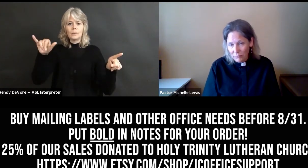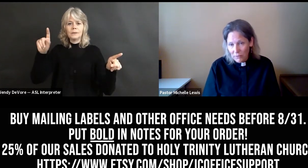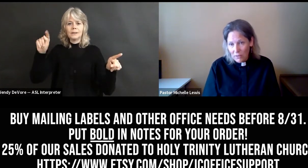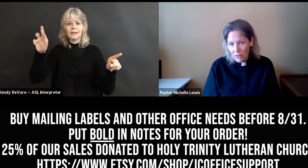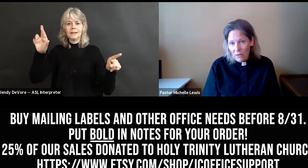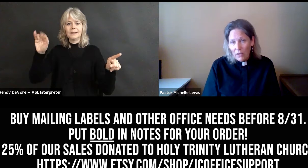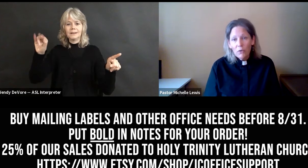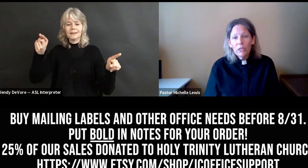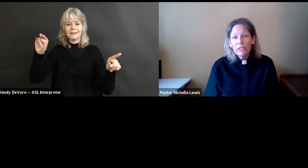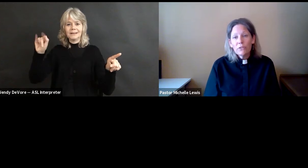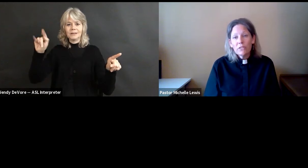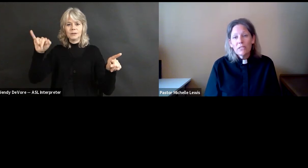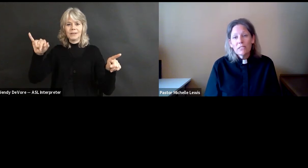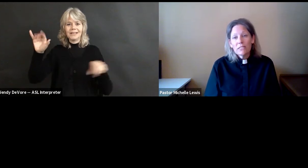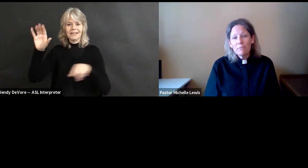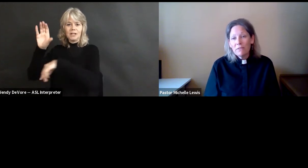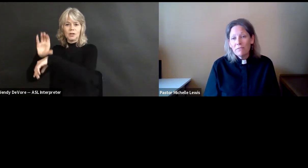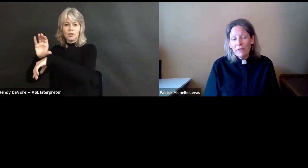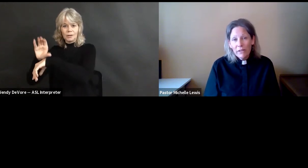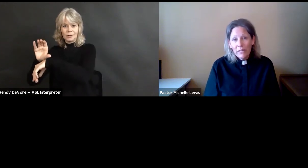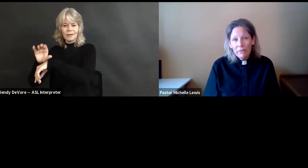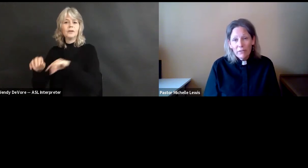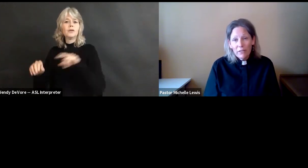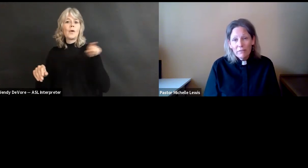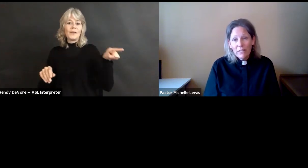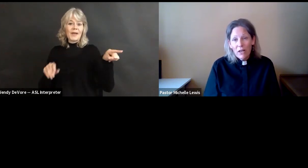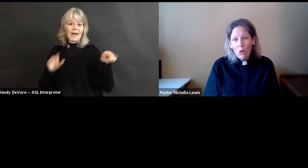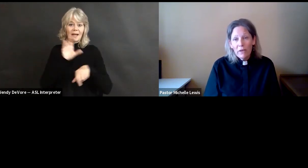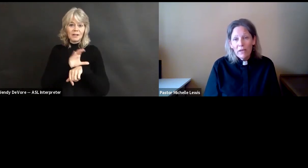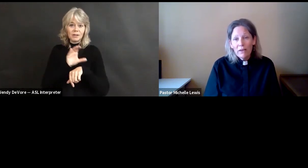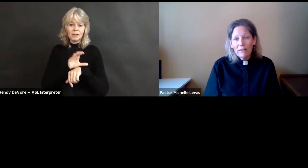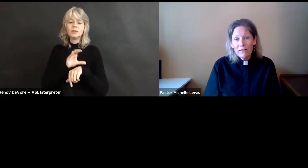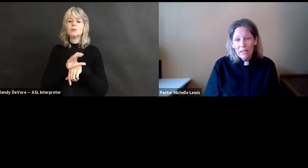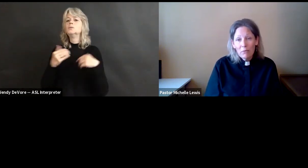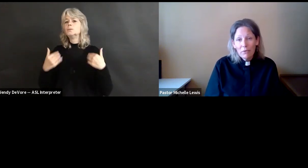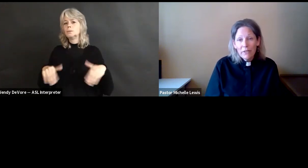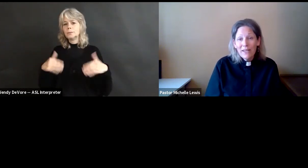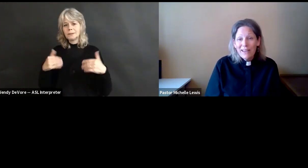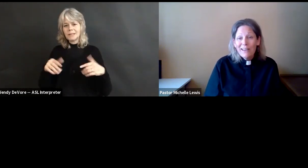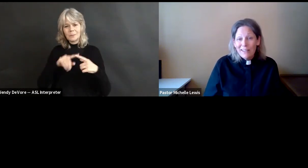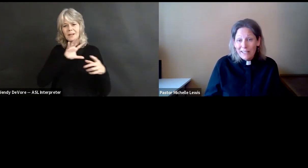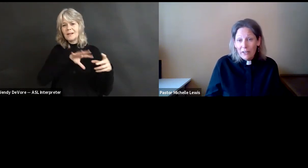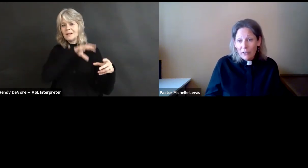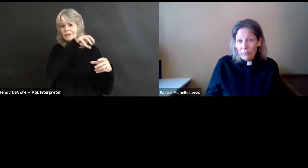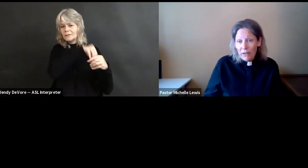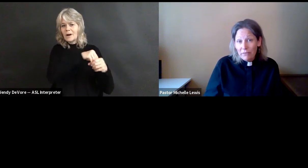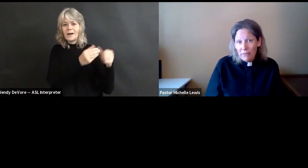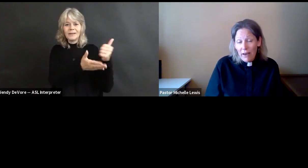And Holy Trinity has been very involved in helping the neighborhood near Bread of Life